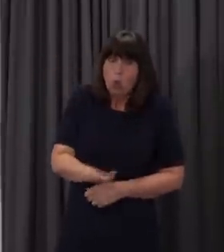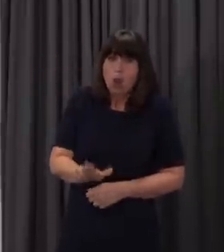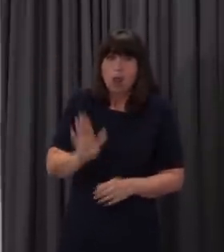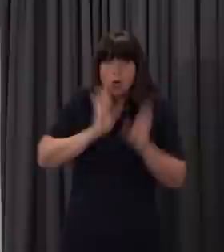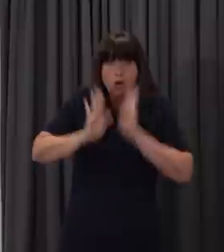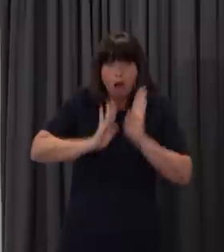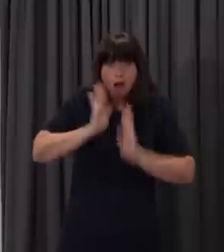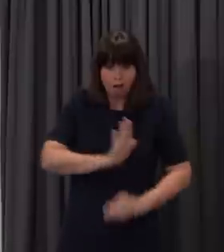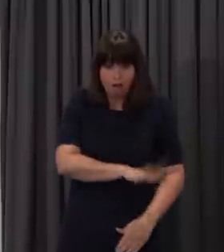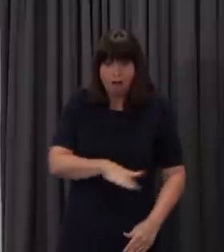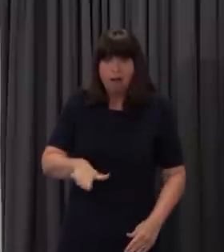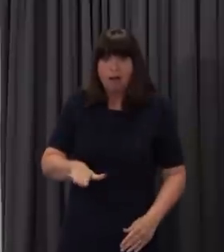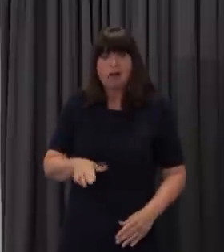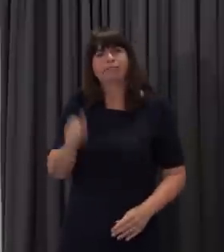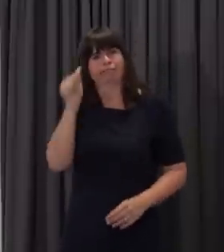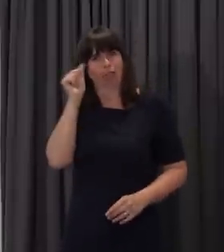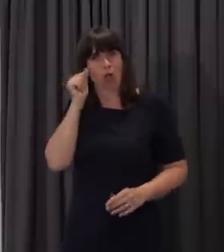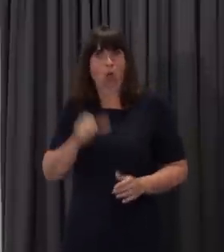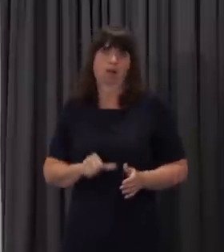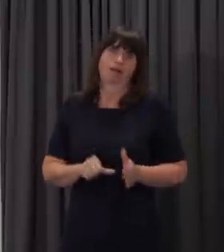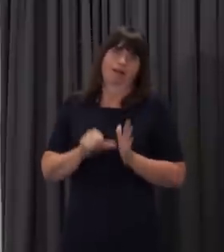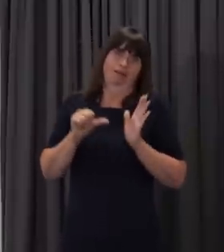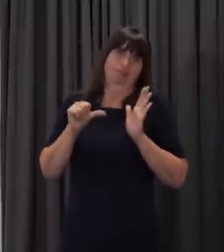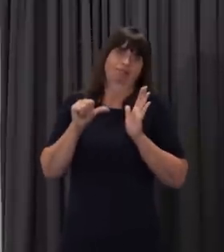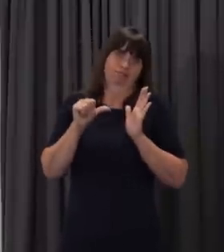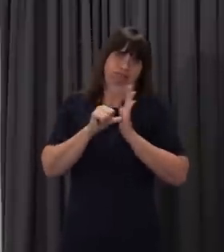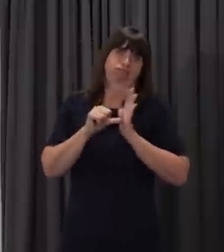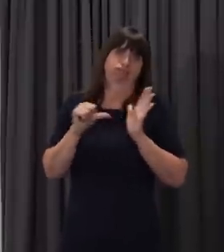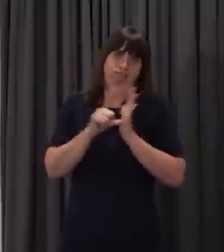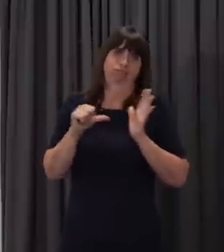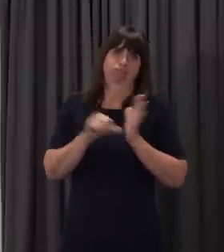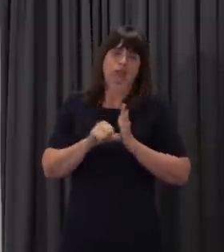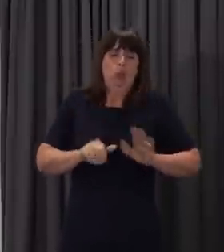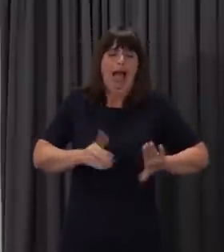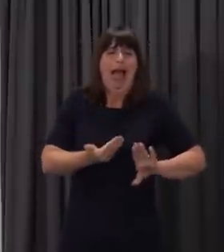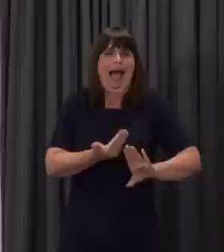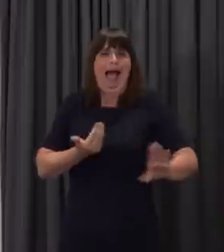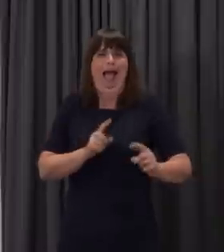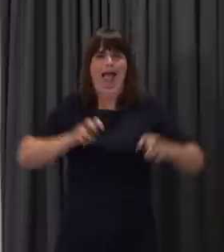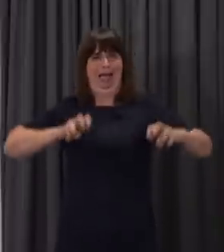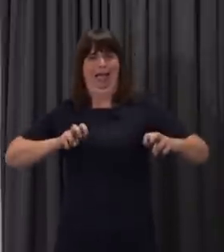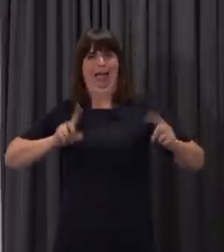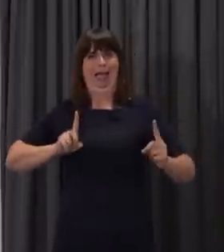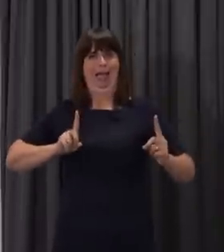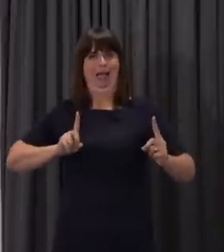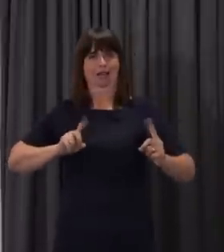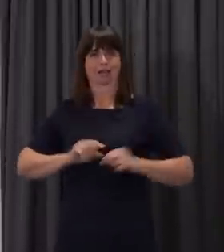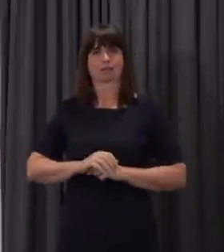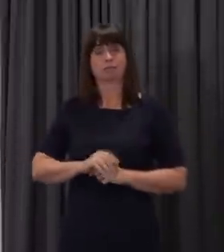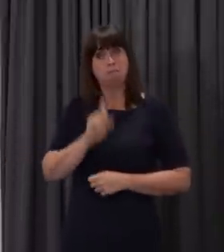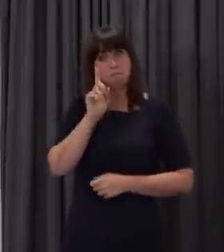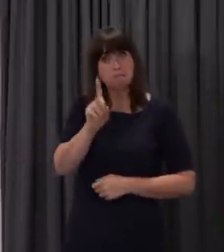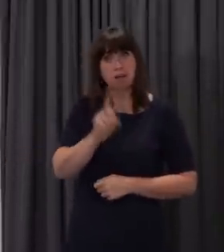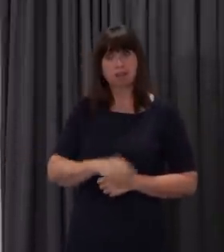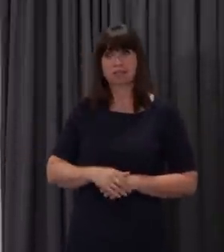youngest learners, that is, of course, incredibly, incredibly difficult to achieve. But we're not starting from scratch here.